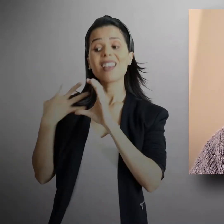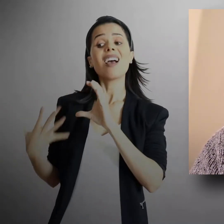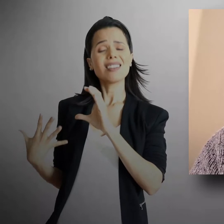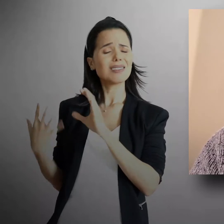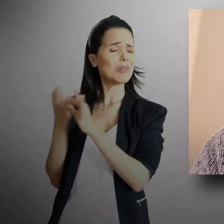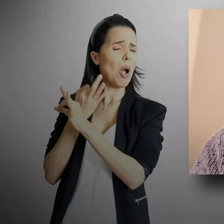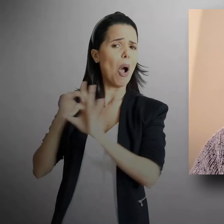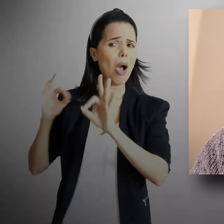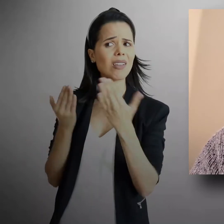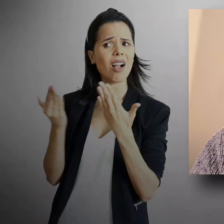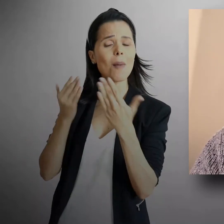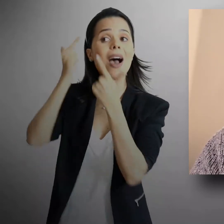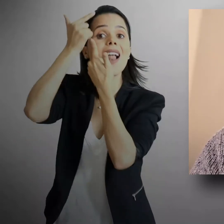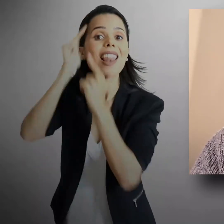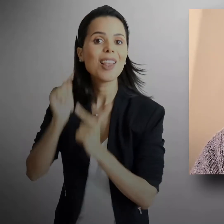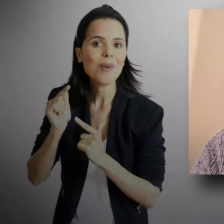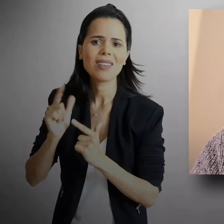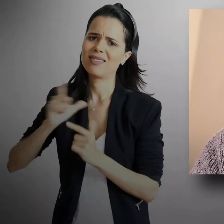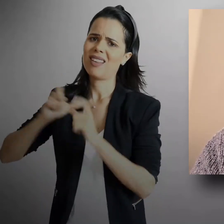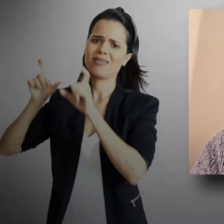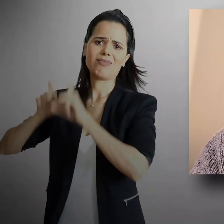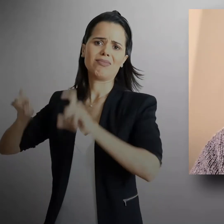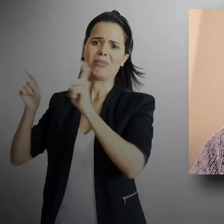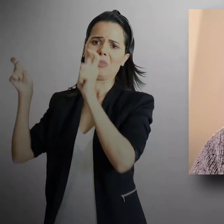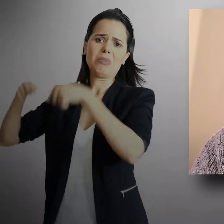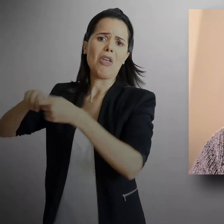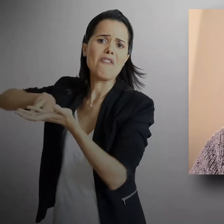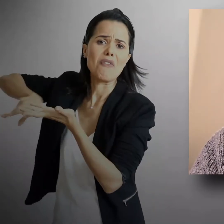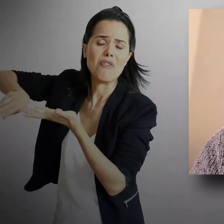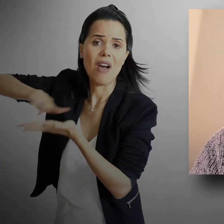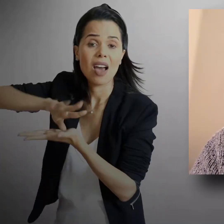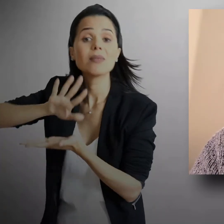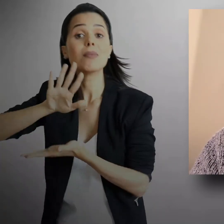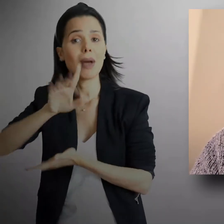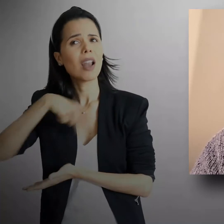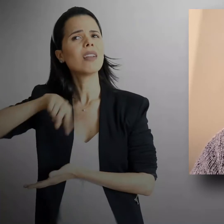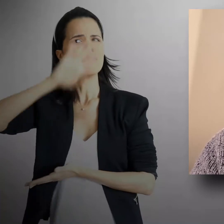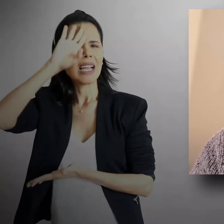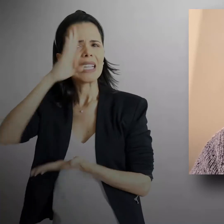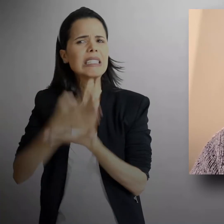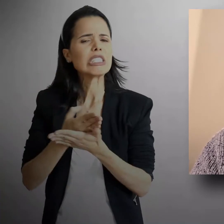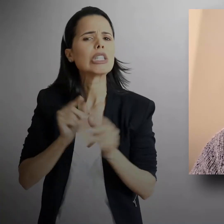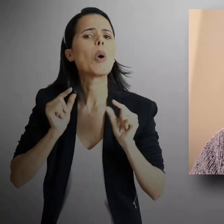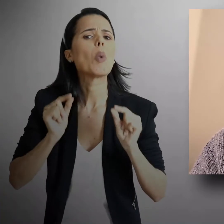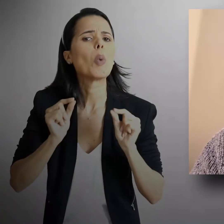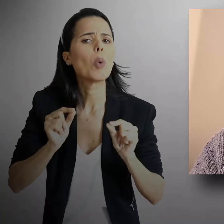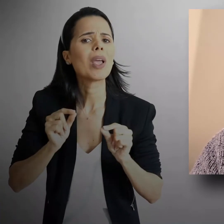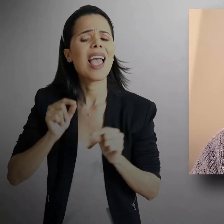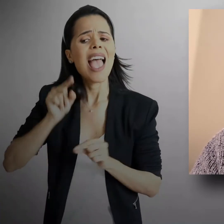characteristics. Some are more efficient than others. And there's every reason to believe that this developed pretty suddenly